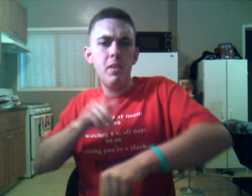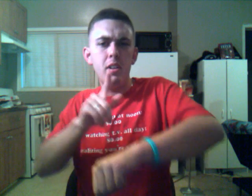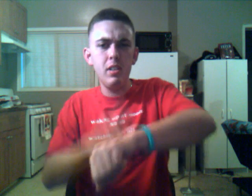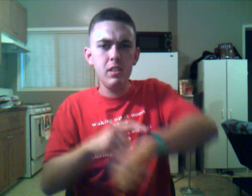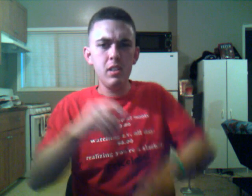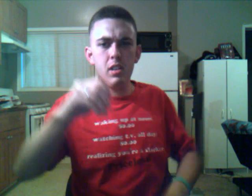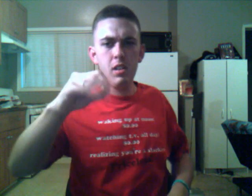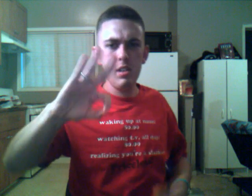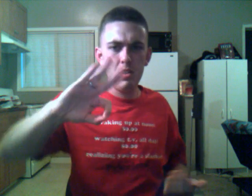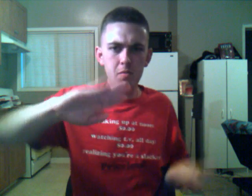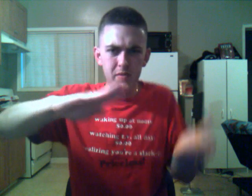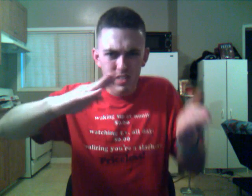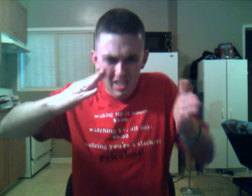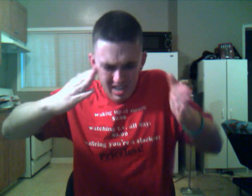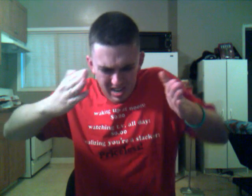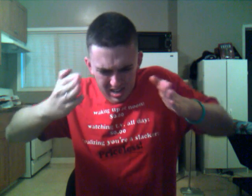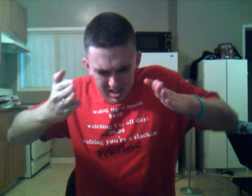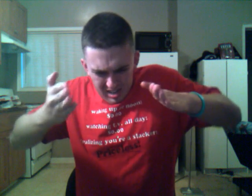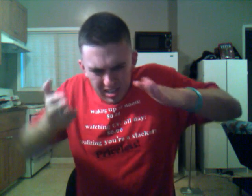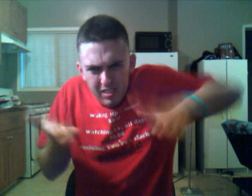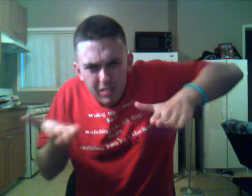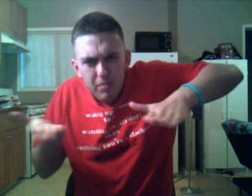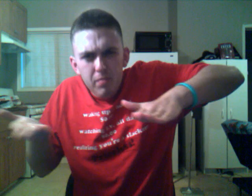my time of dying